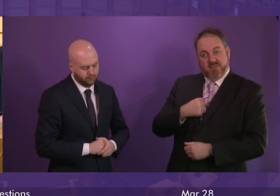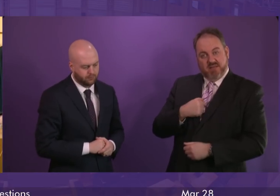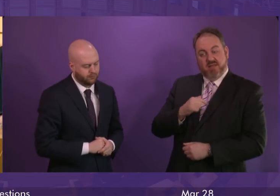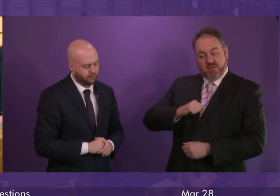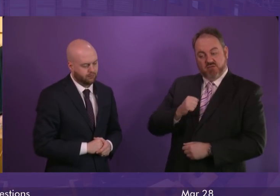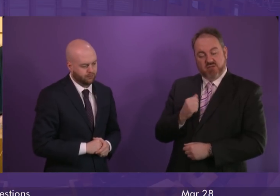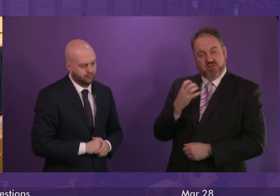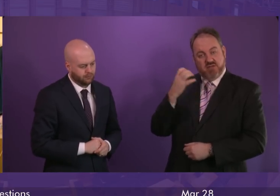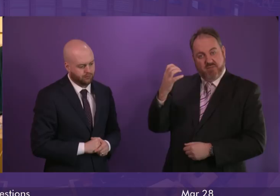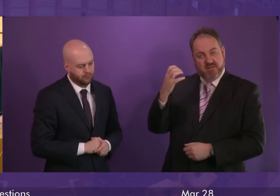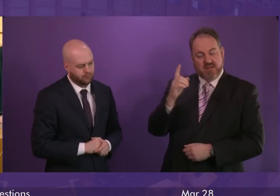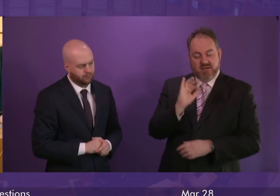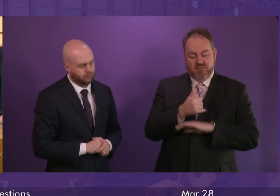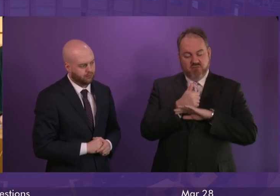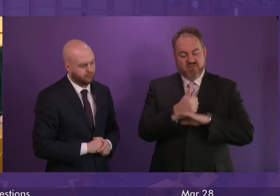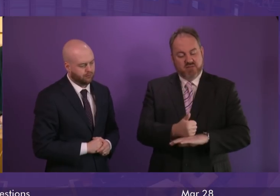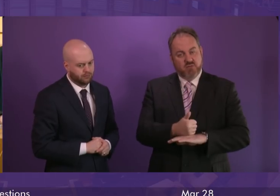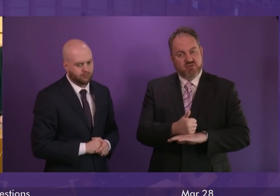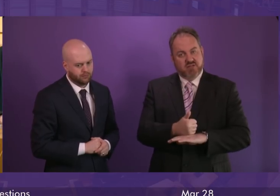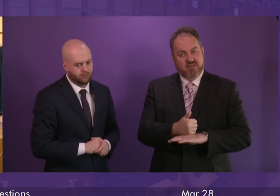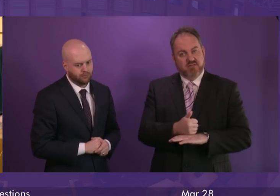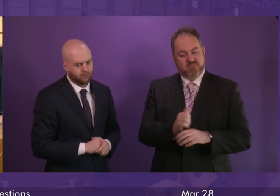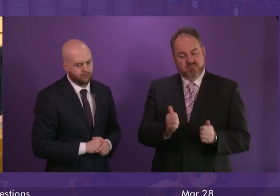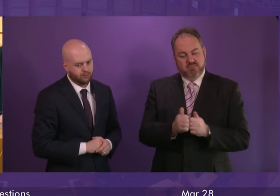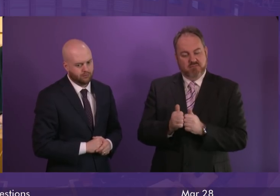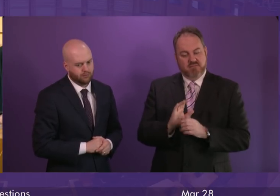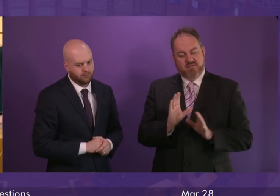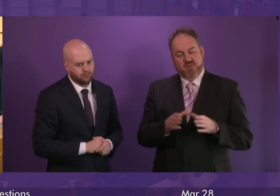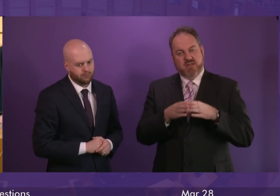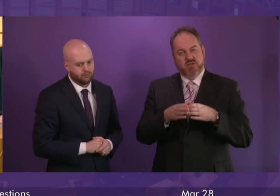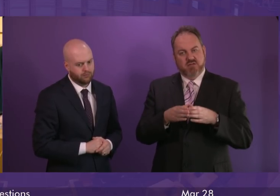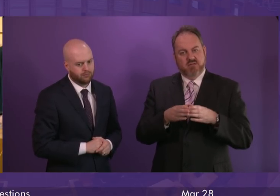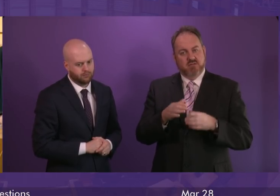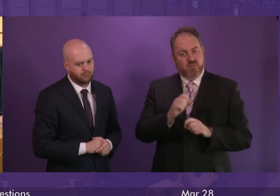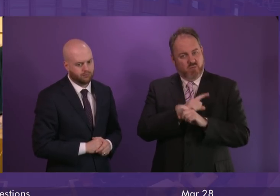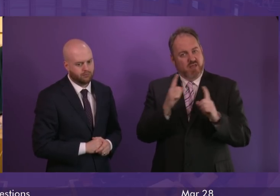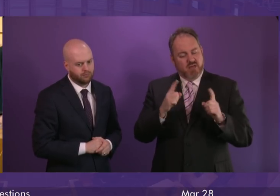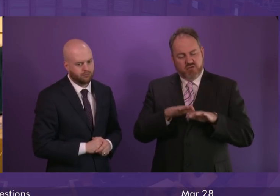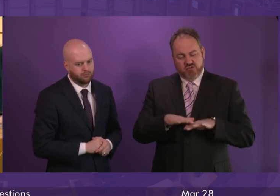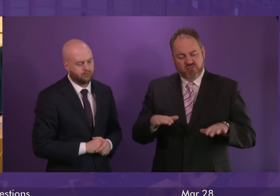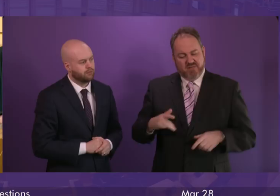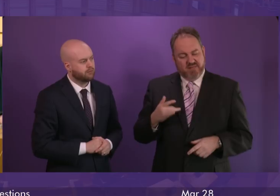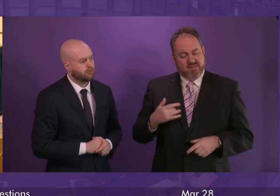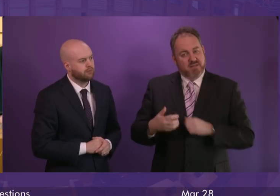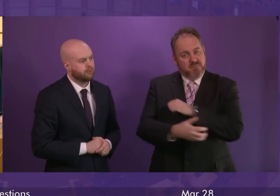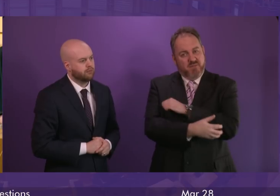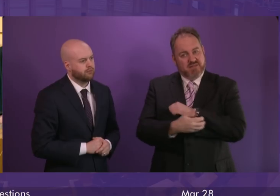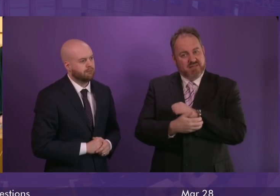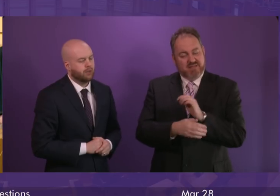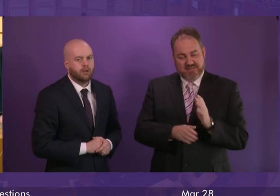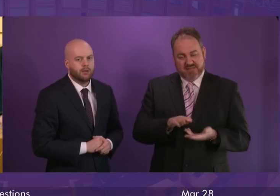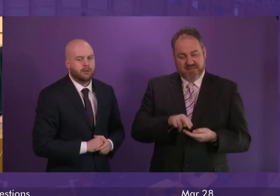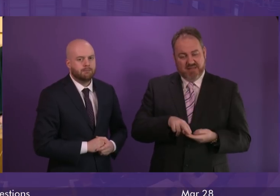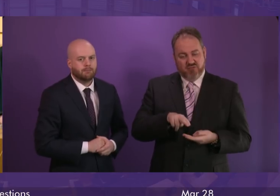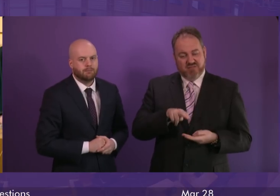and Resolution Foundation analysis confirms that the number of children living in poverty in Scotland is steadily rising. And it's